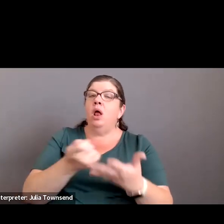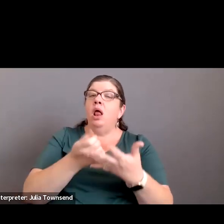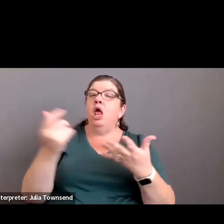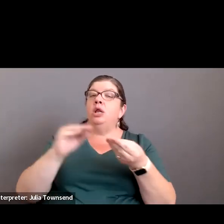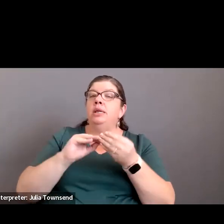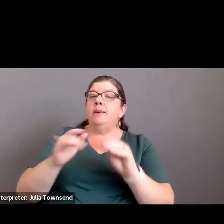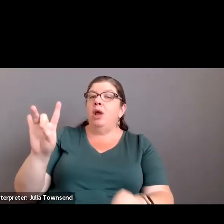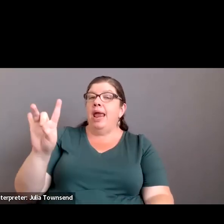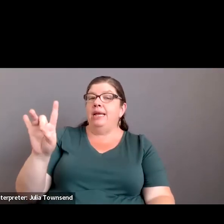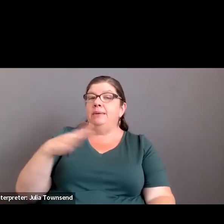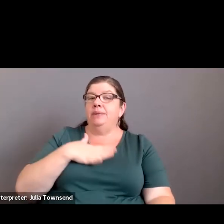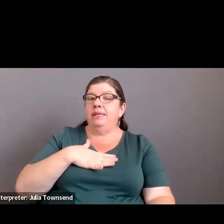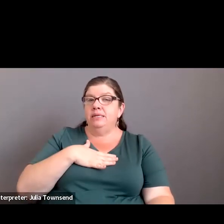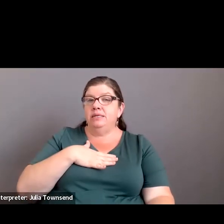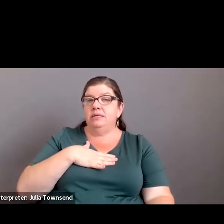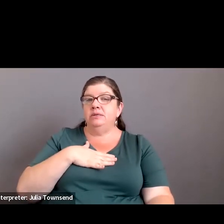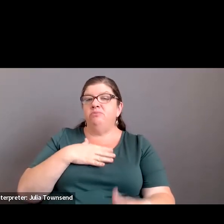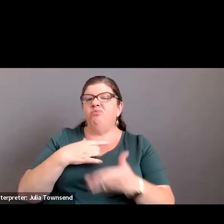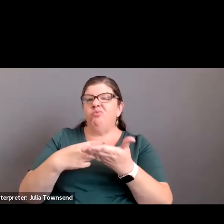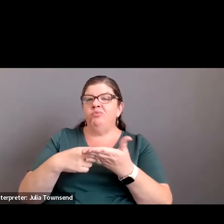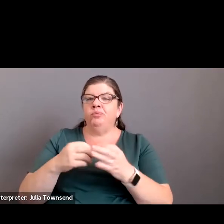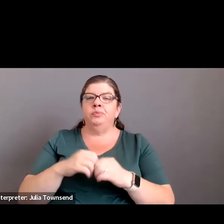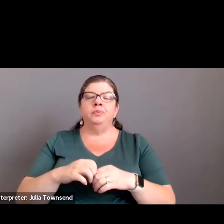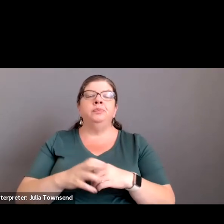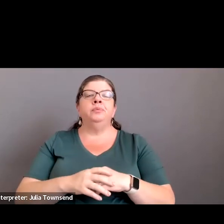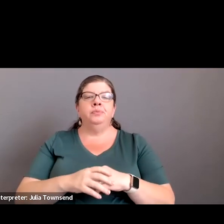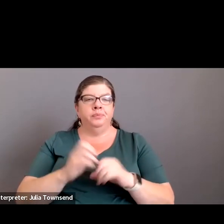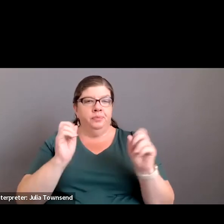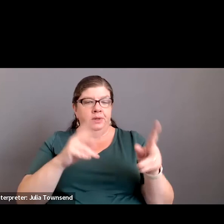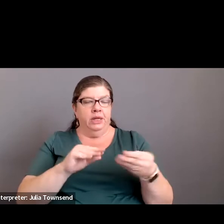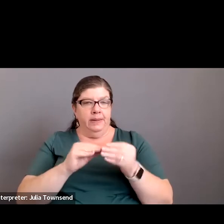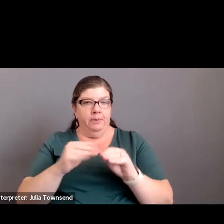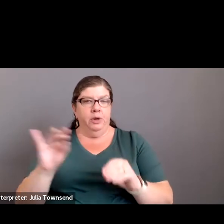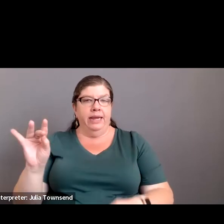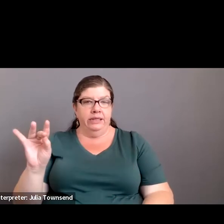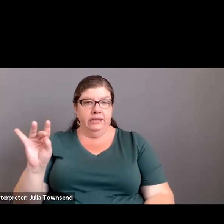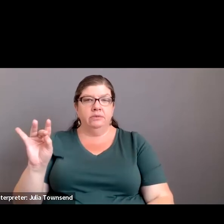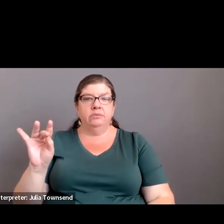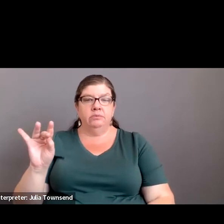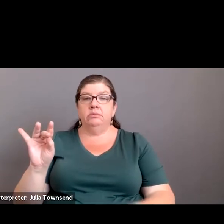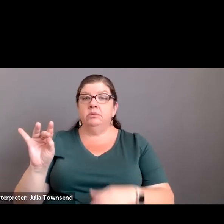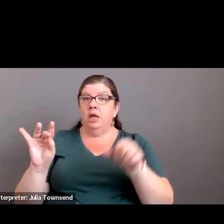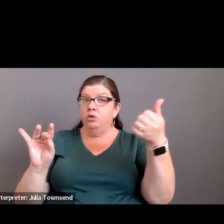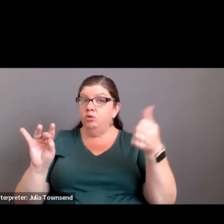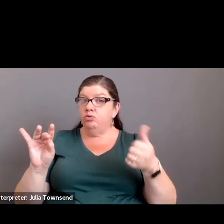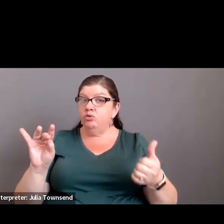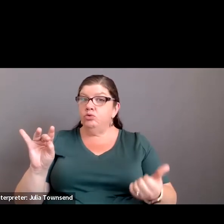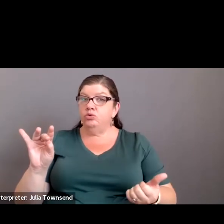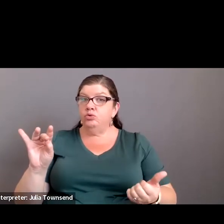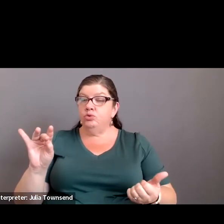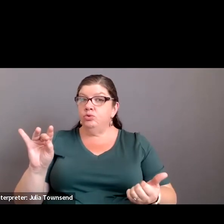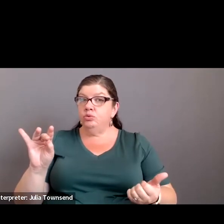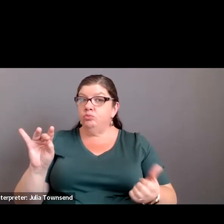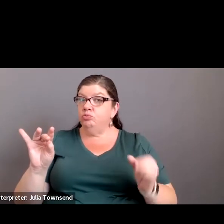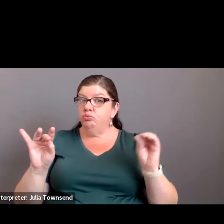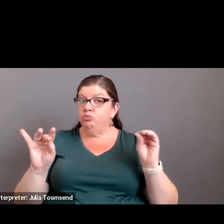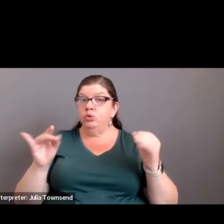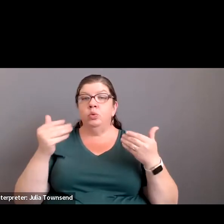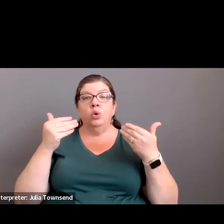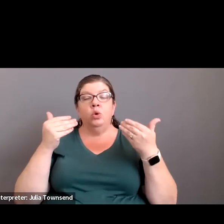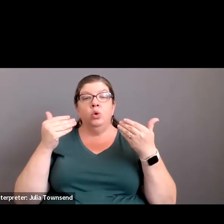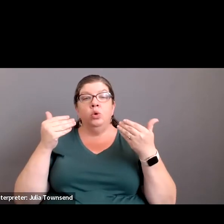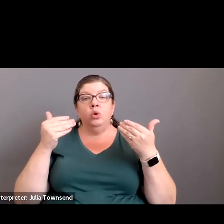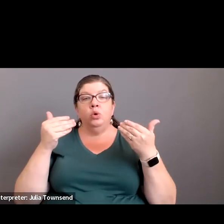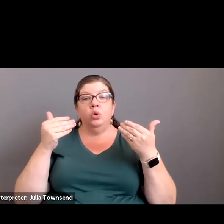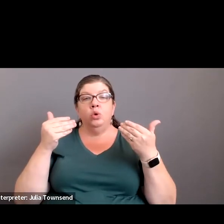pull number eight, please. OK. Number eight. Any others? Seeing none, we'll go ahead